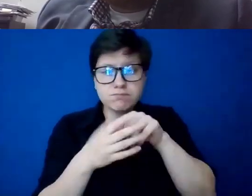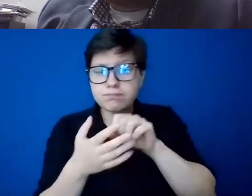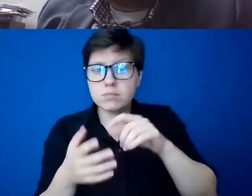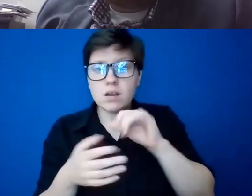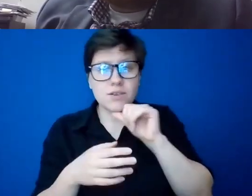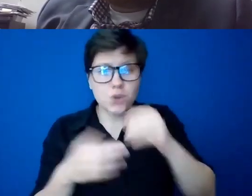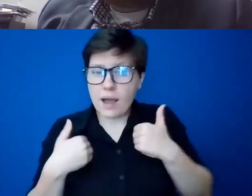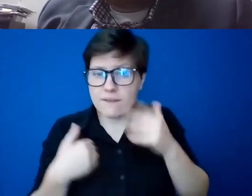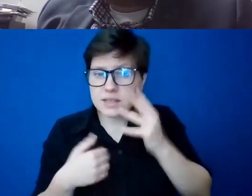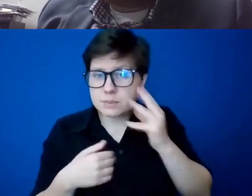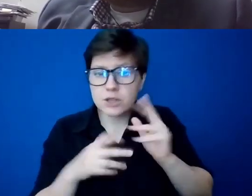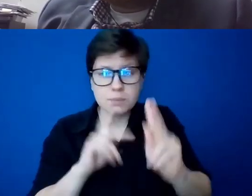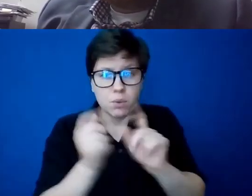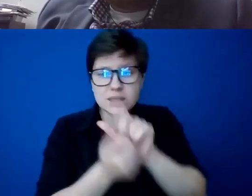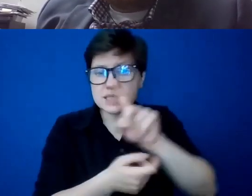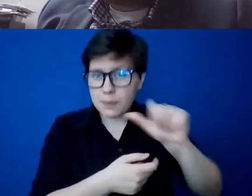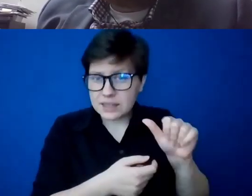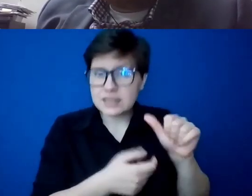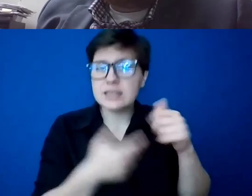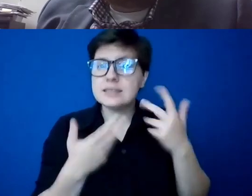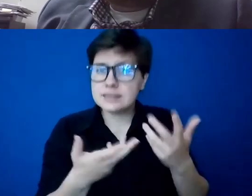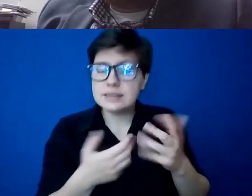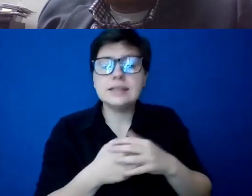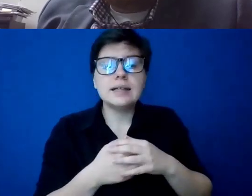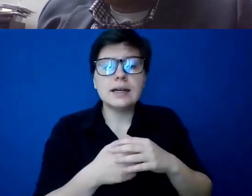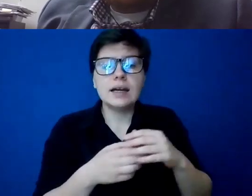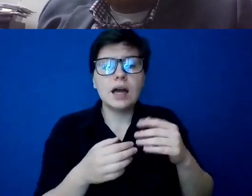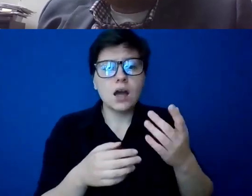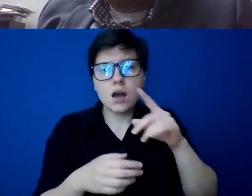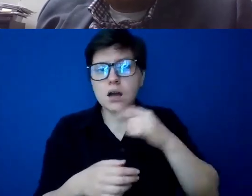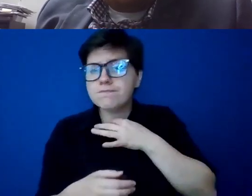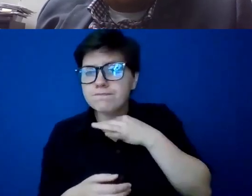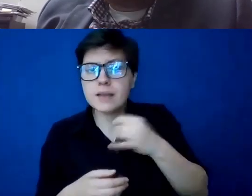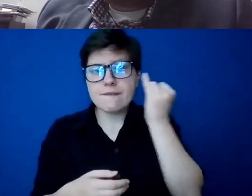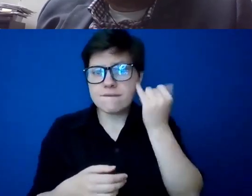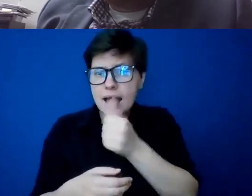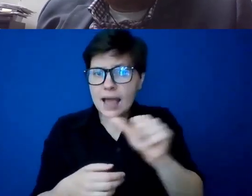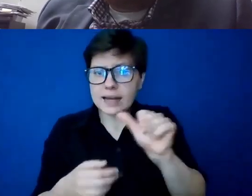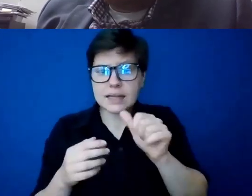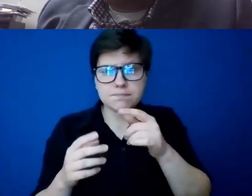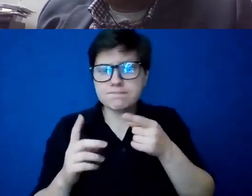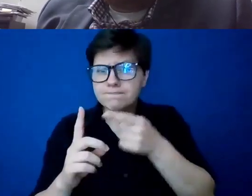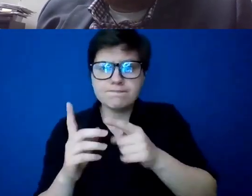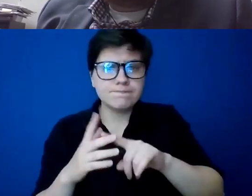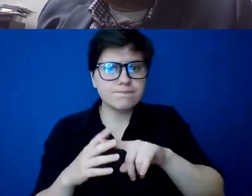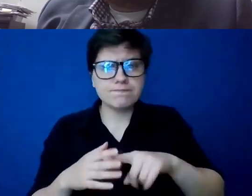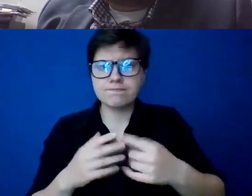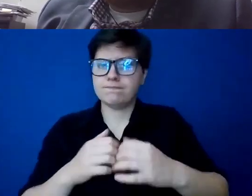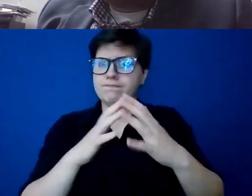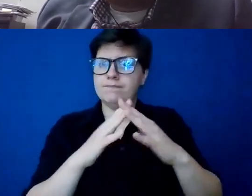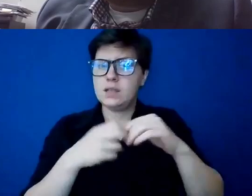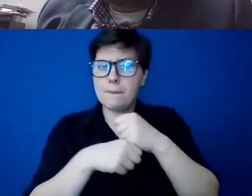with disabilities, which stands to reason and, and asked if there are initiatives being made or how, how the church can better, uh, give